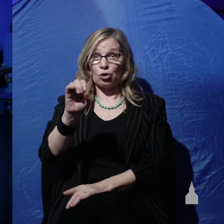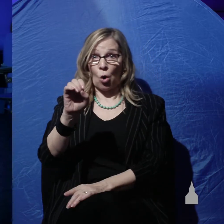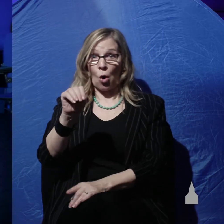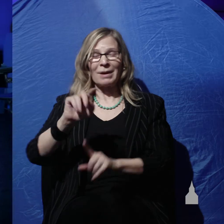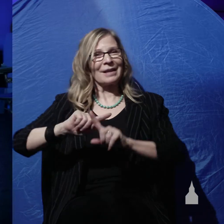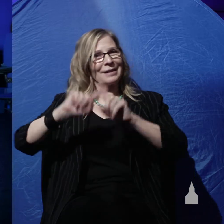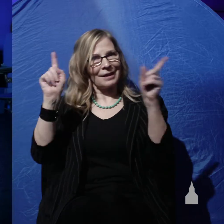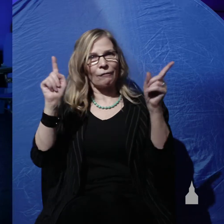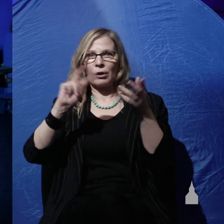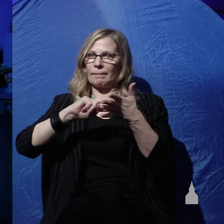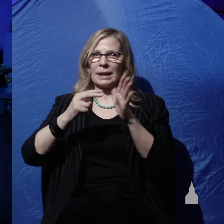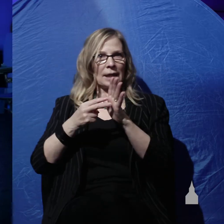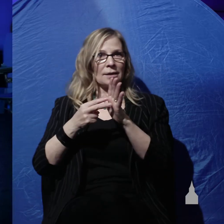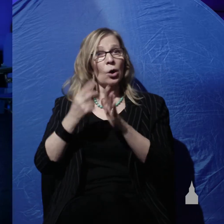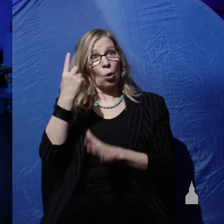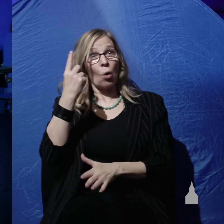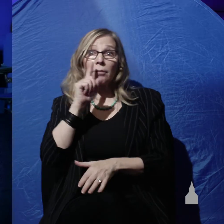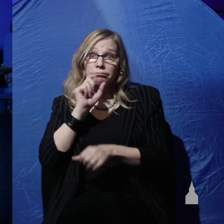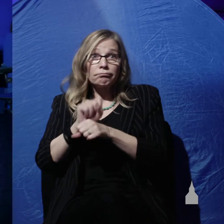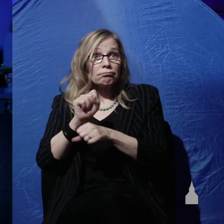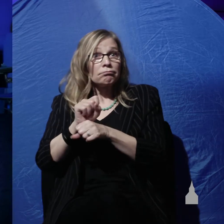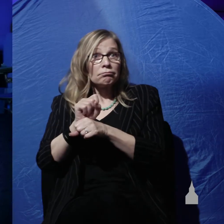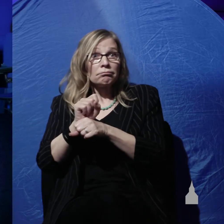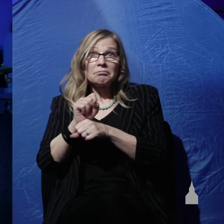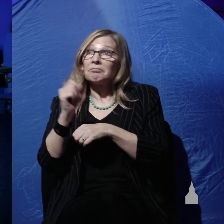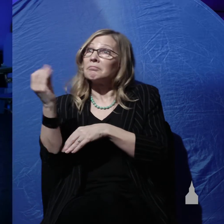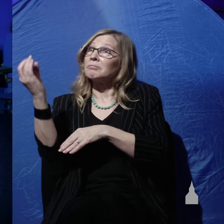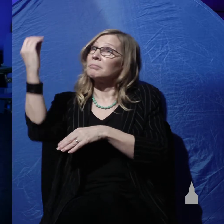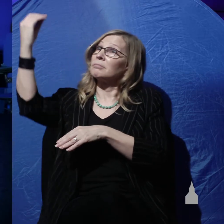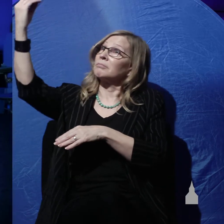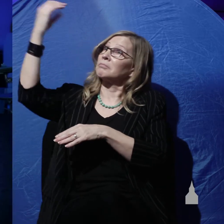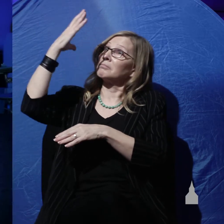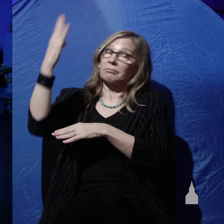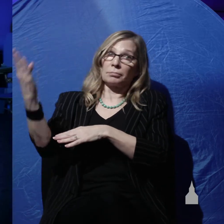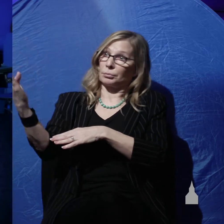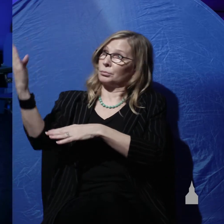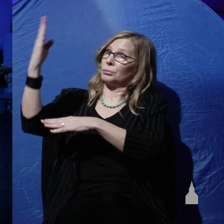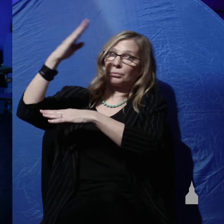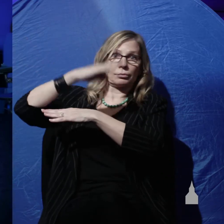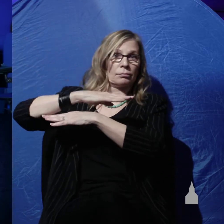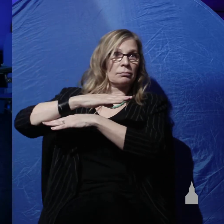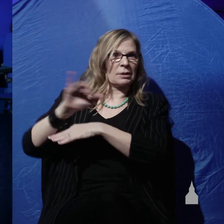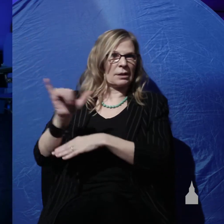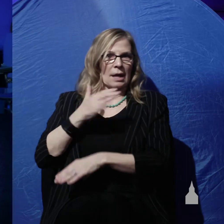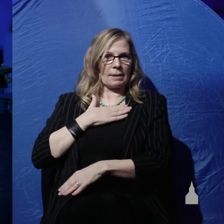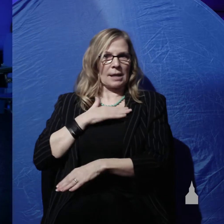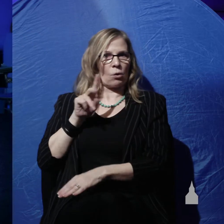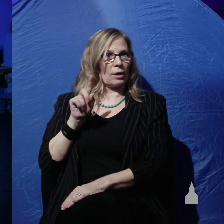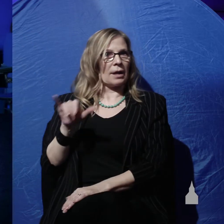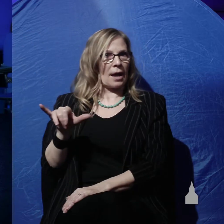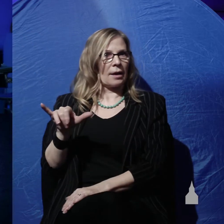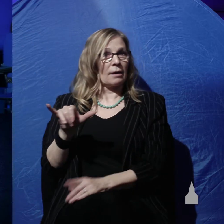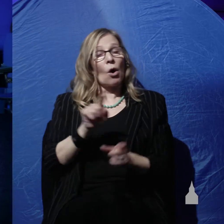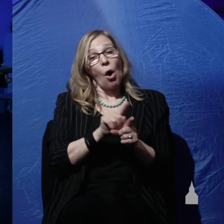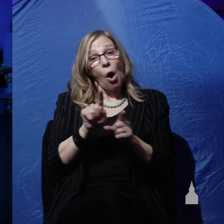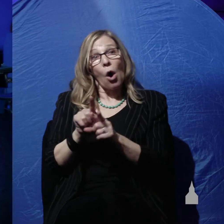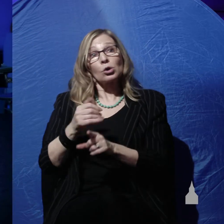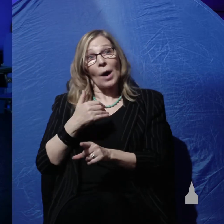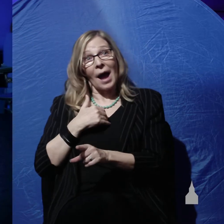literal meaning referring to the light portion of a 24-hour day, just like our word day. It also has a literal meaning to refer